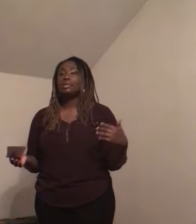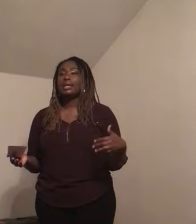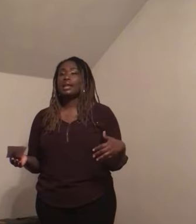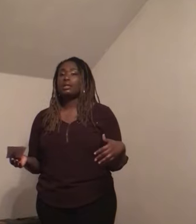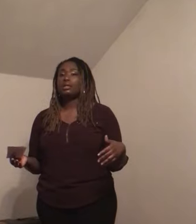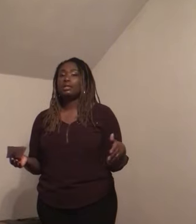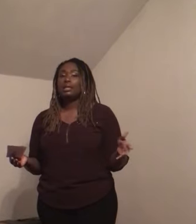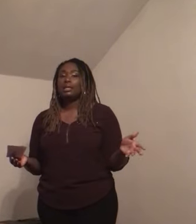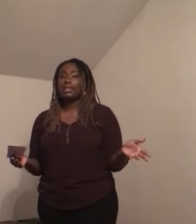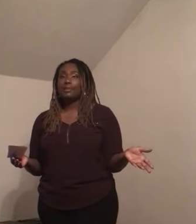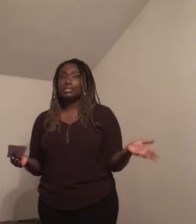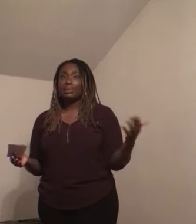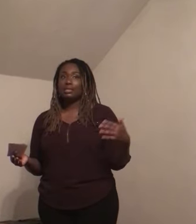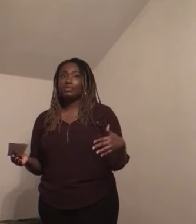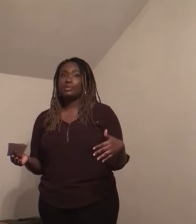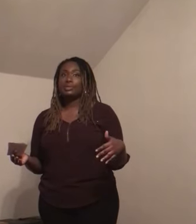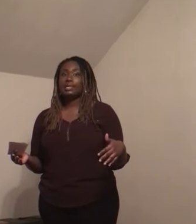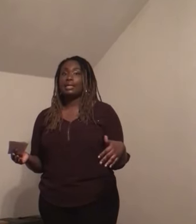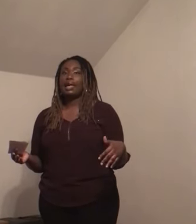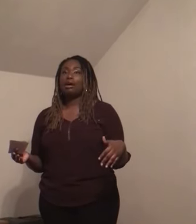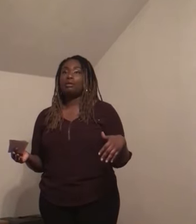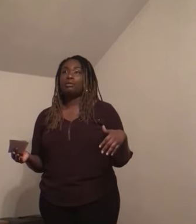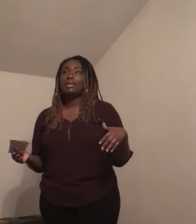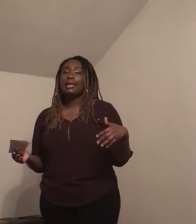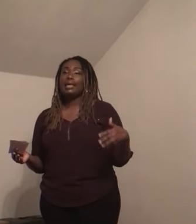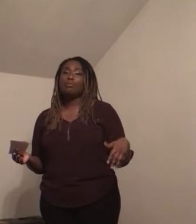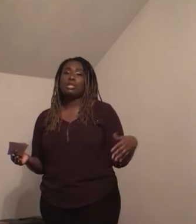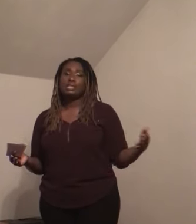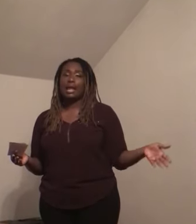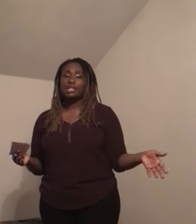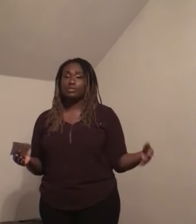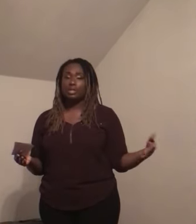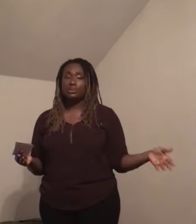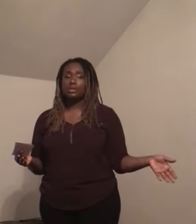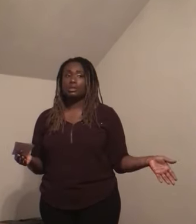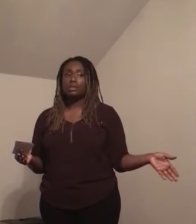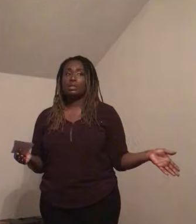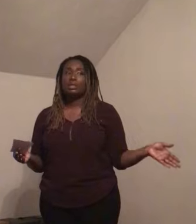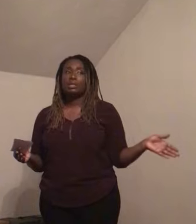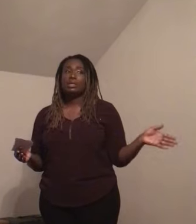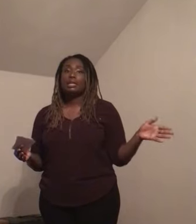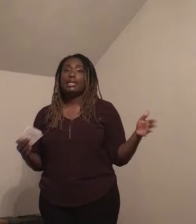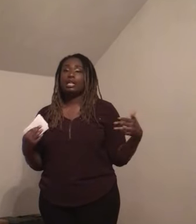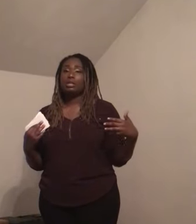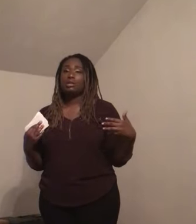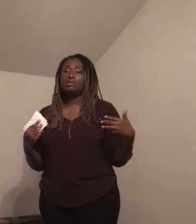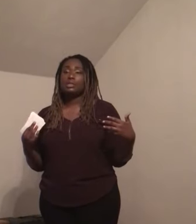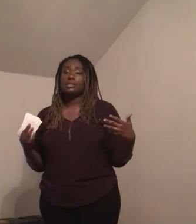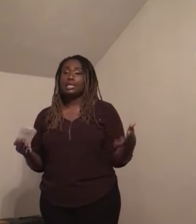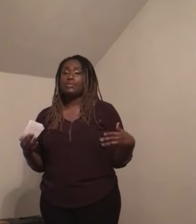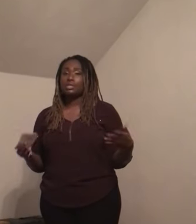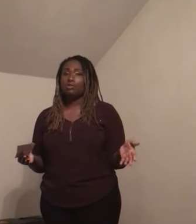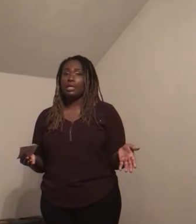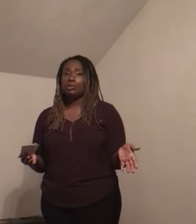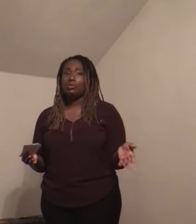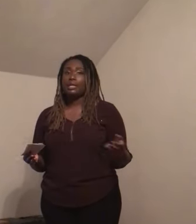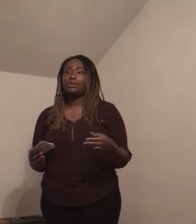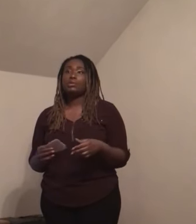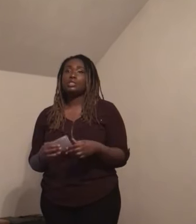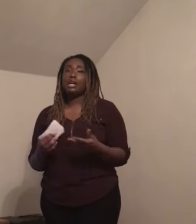you can kind of get the perspective of seeing how it can be challenging for them to hear or to see what's going on or to